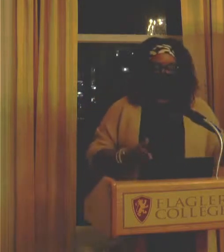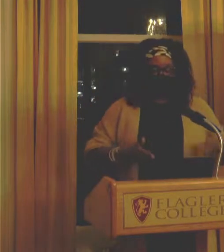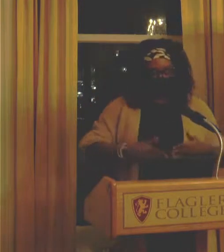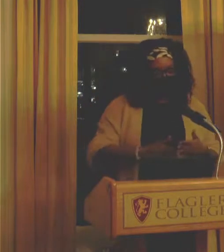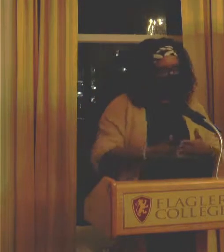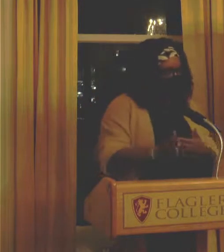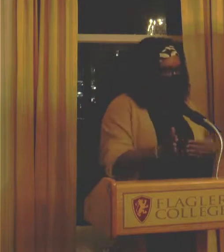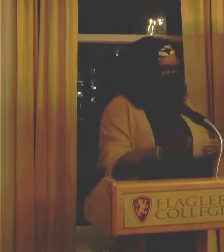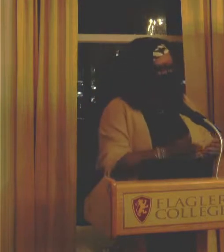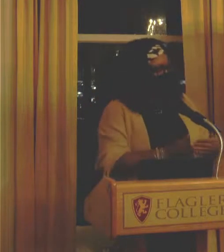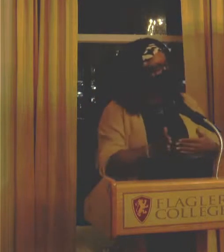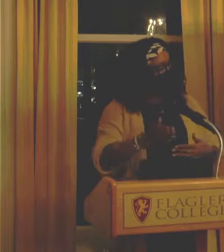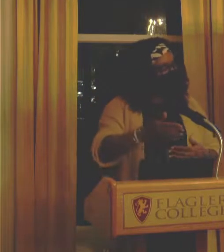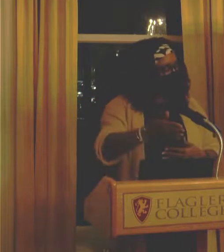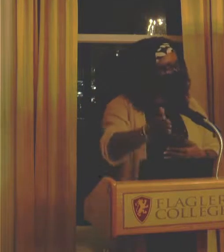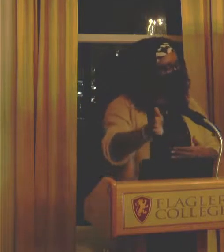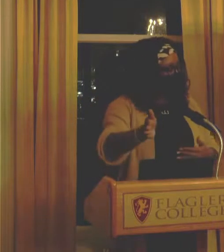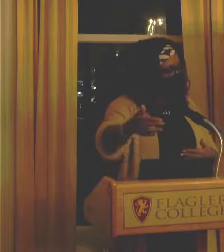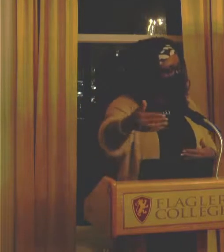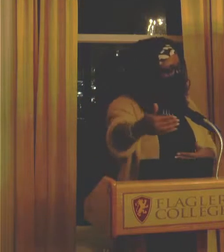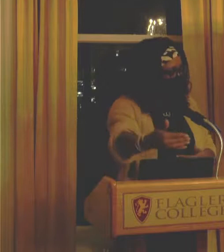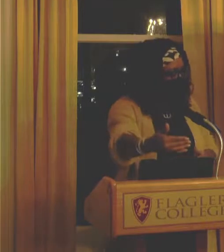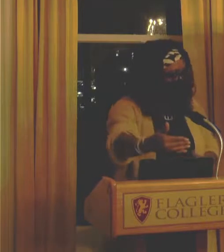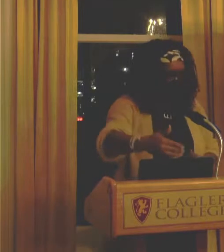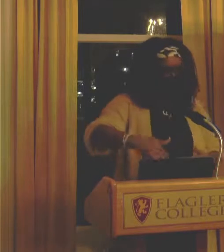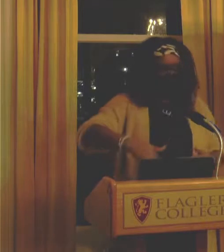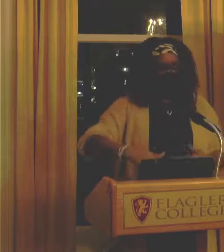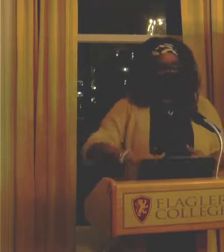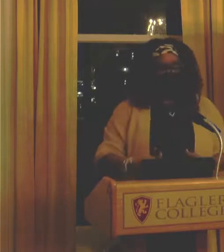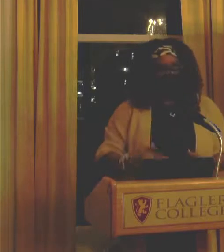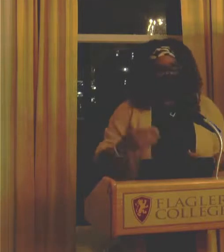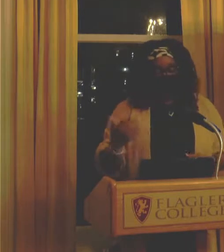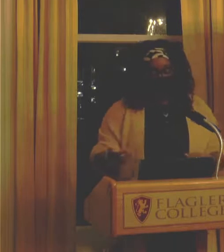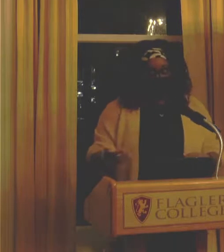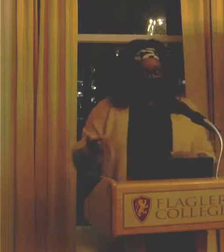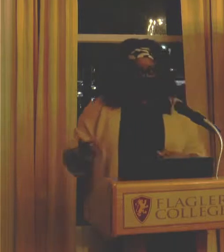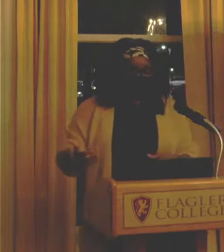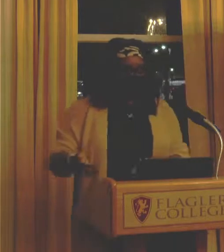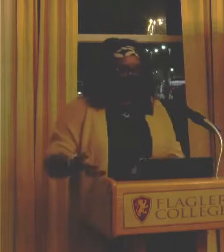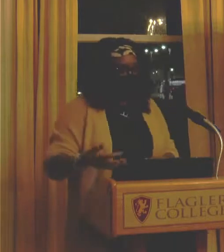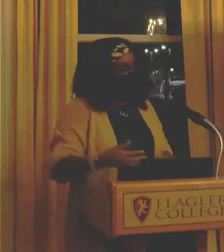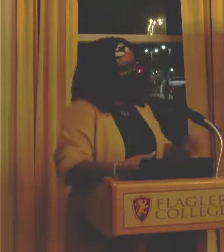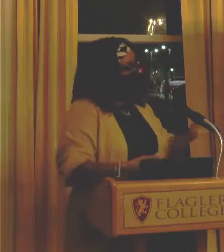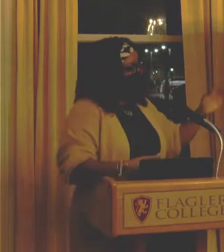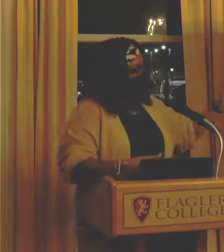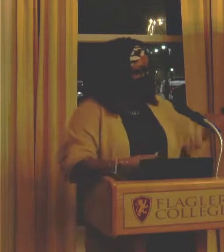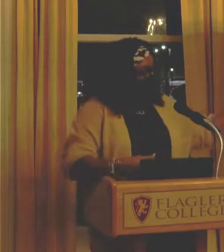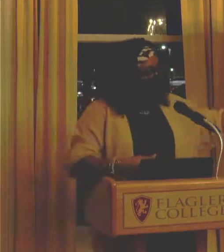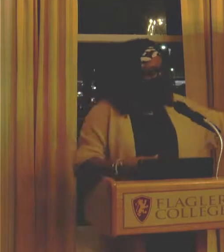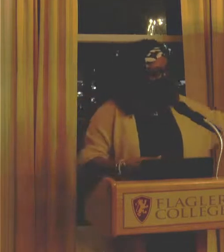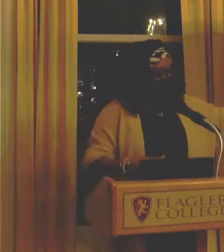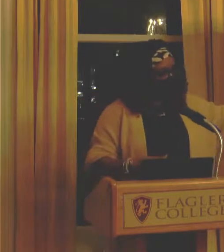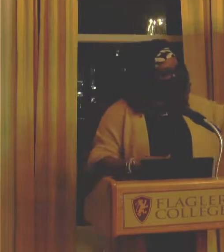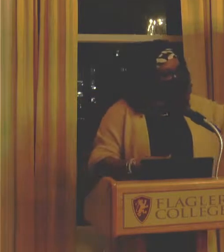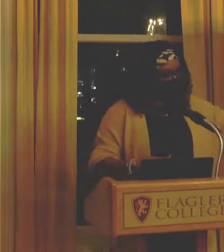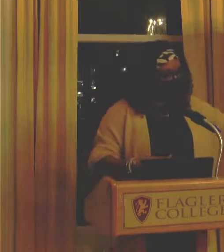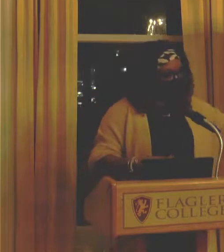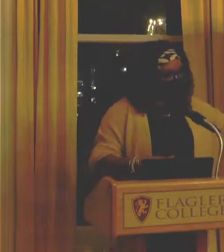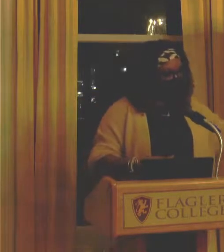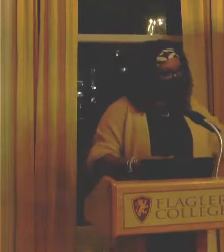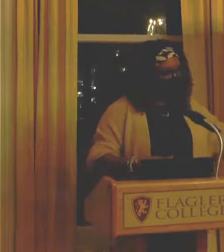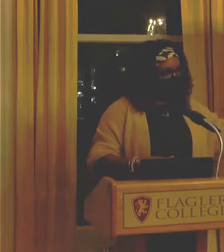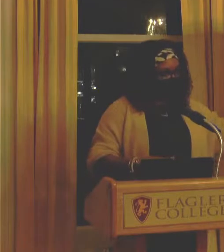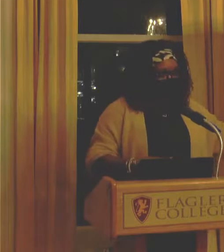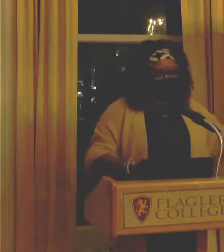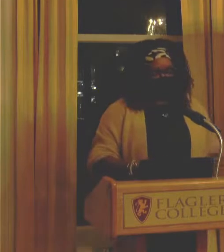and you walk, you have the direction you have to go to get out of the building. We had the kids walk that route. And then they made a quilt that outlined